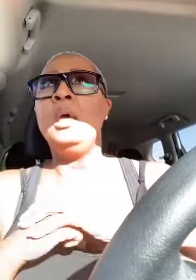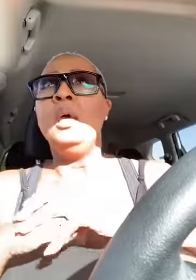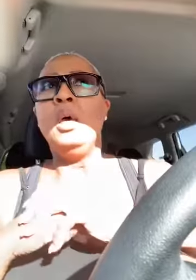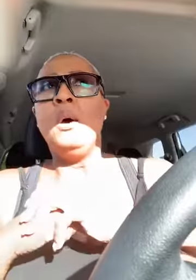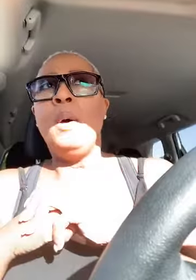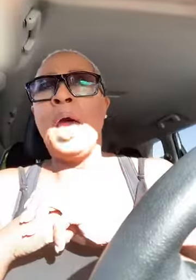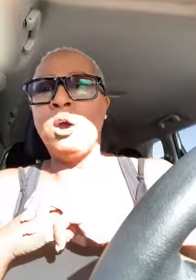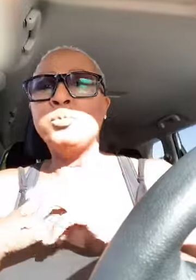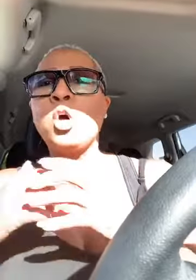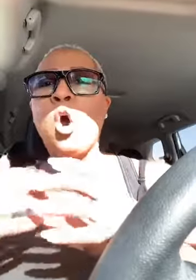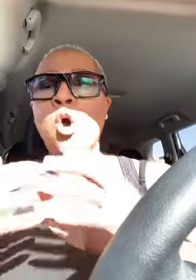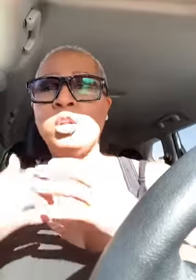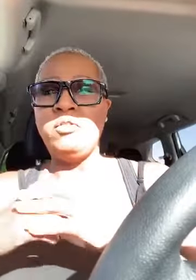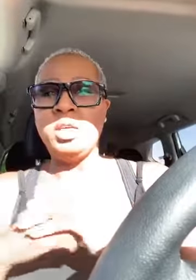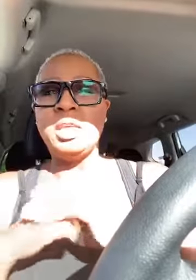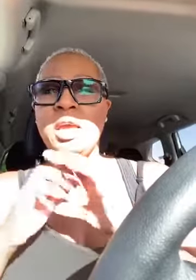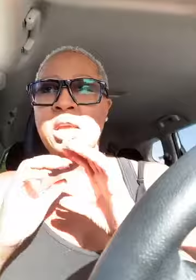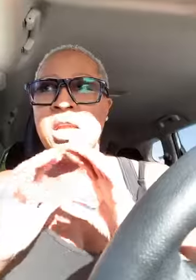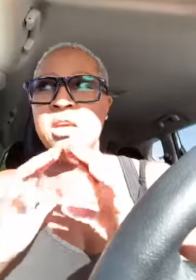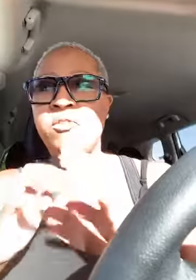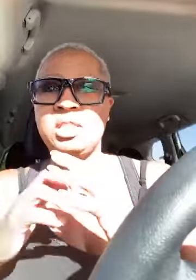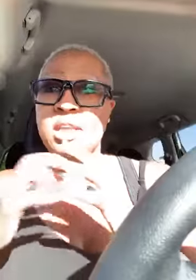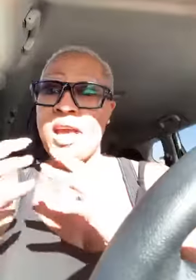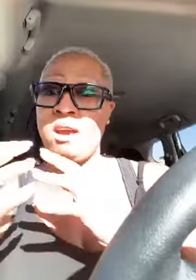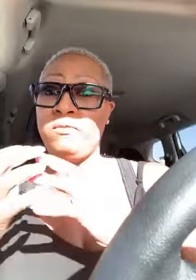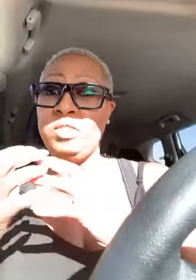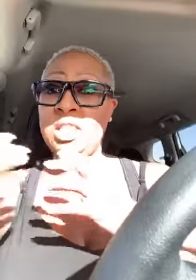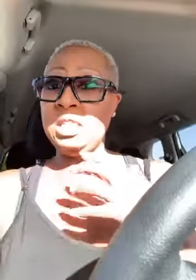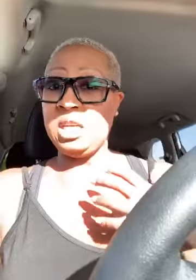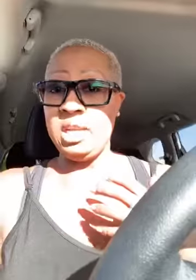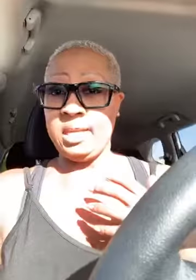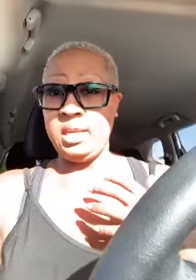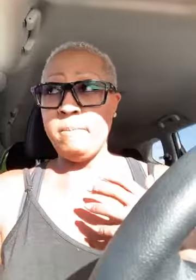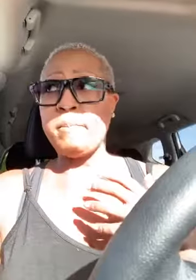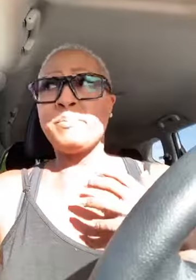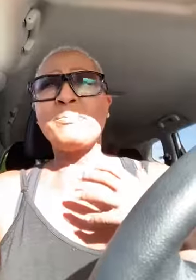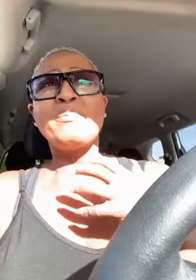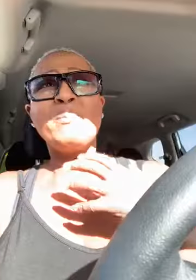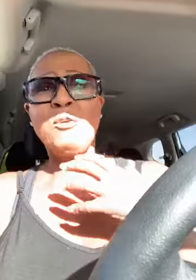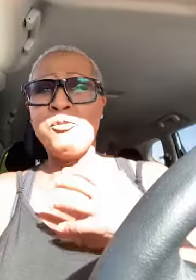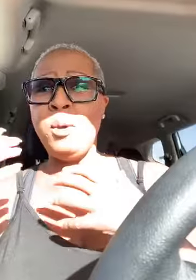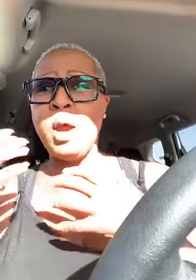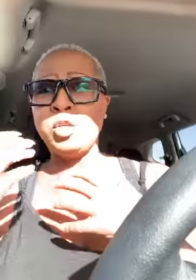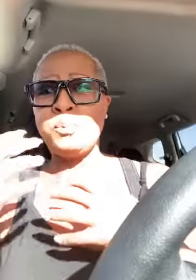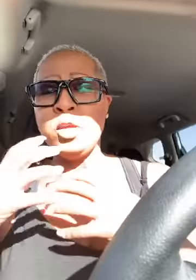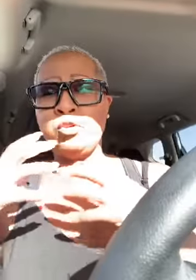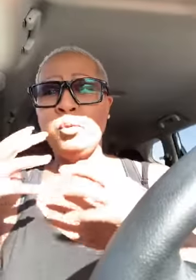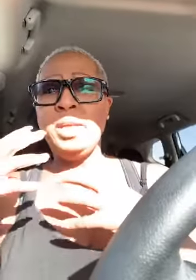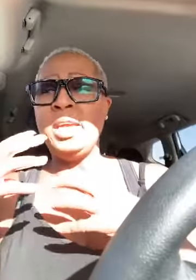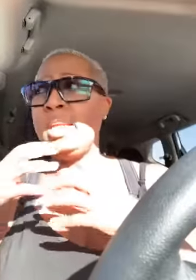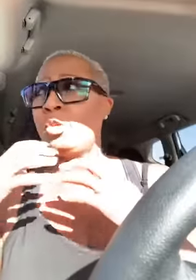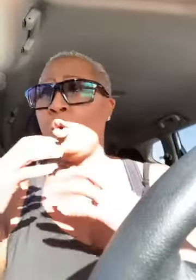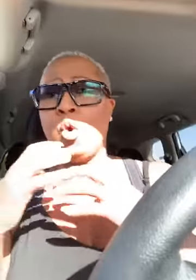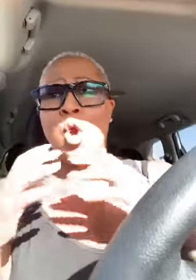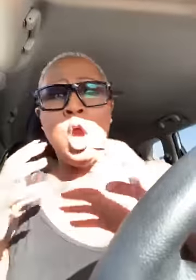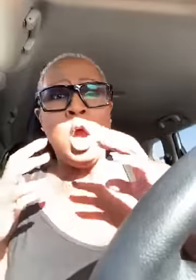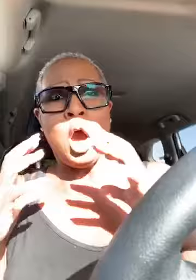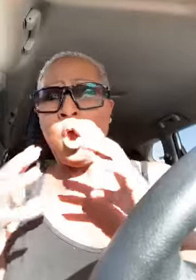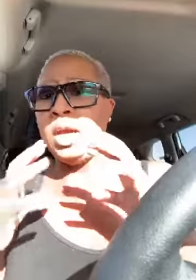helps all of us and any of us that have disconnected from our spiritual beginnings or our